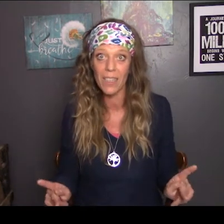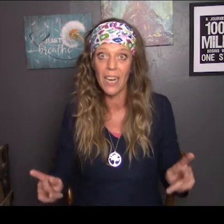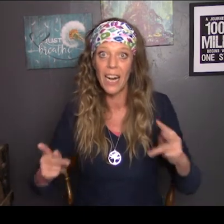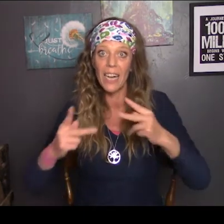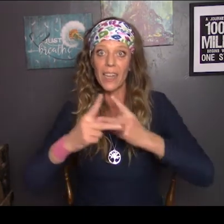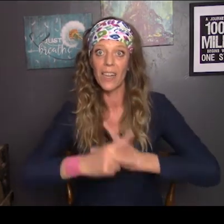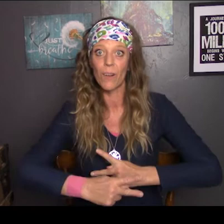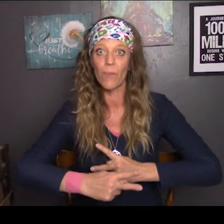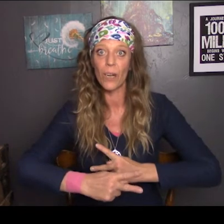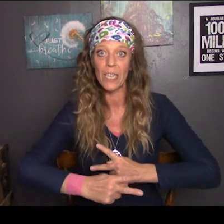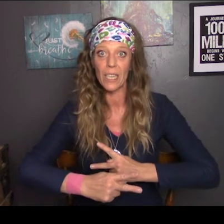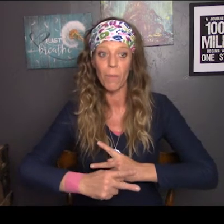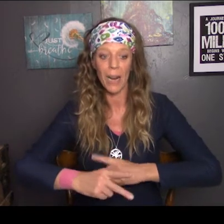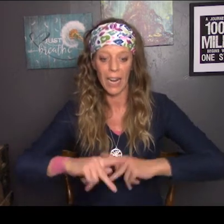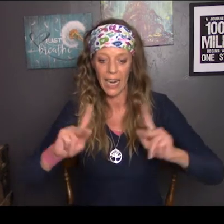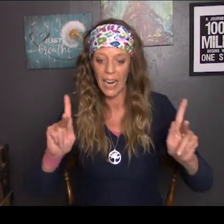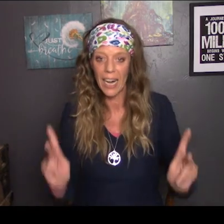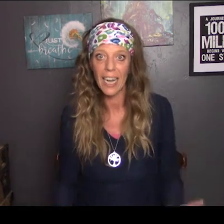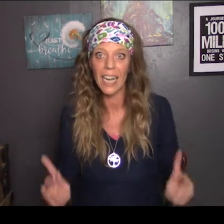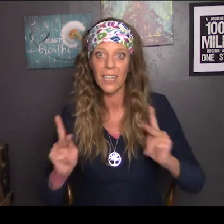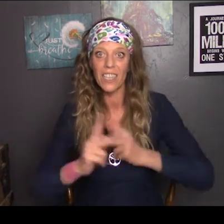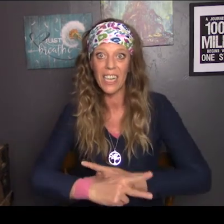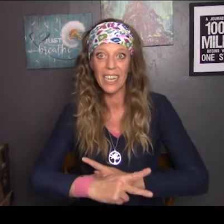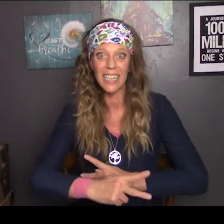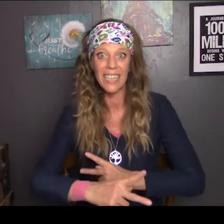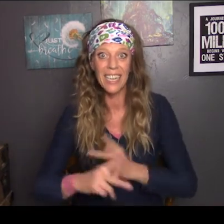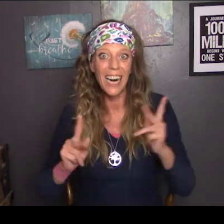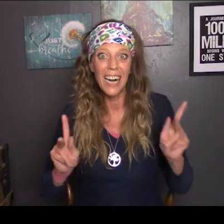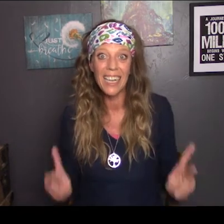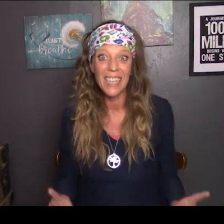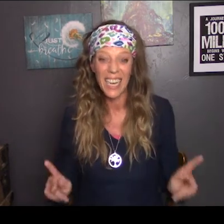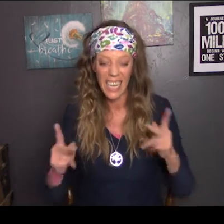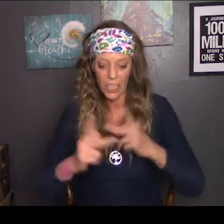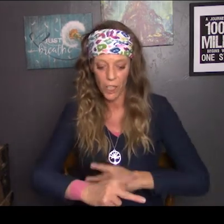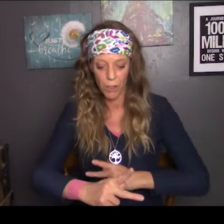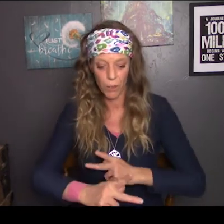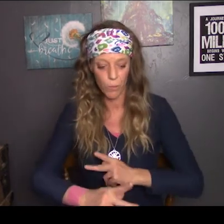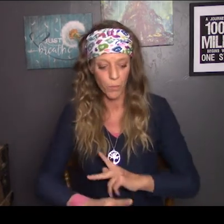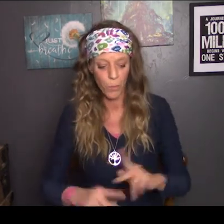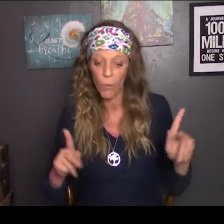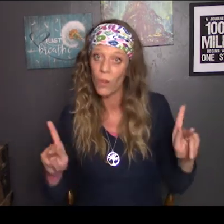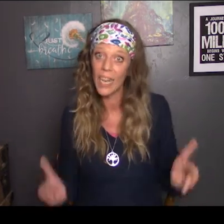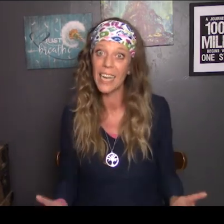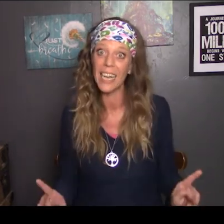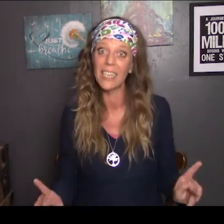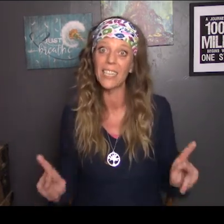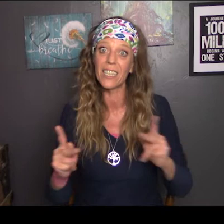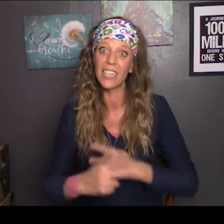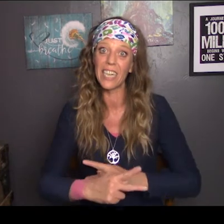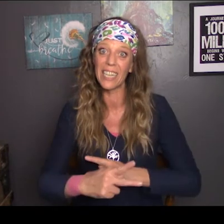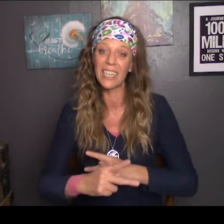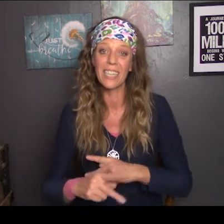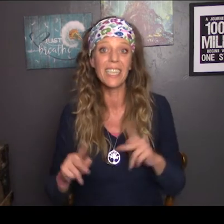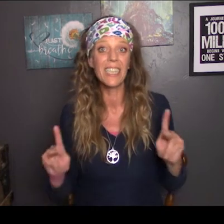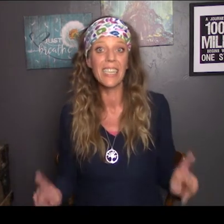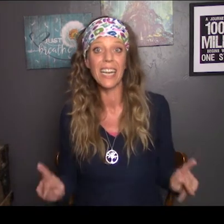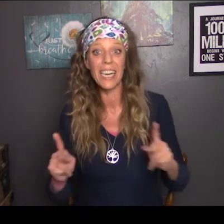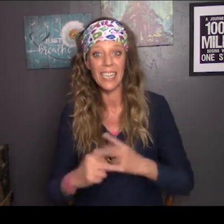and then the front and the back. Kitchen. Say kitchen room. Kitchen, kitchen.